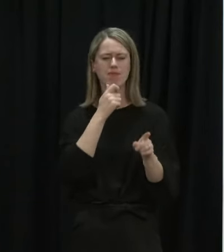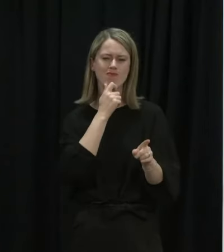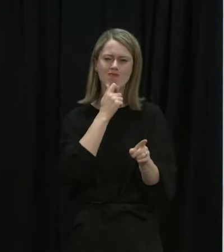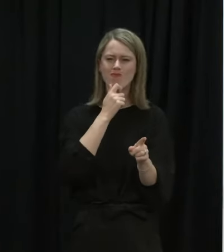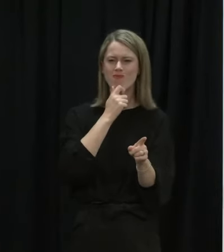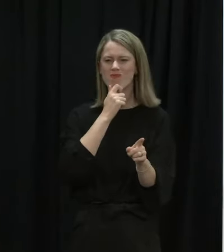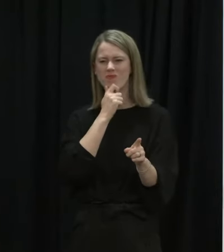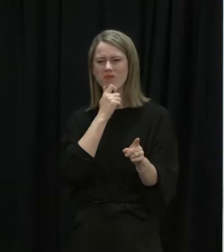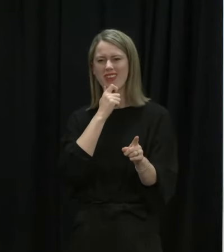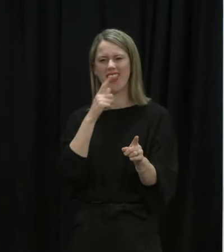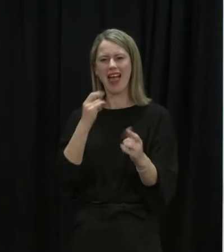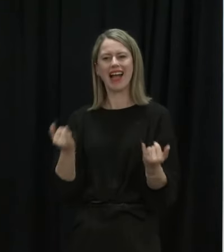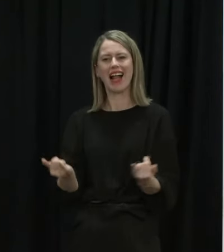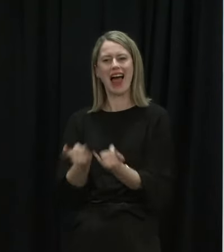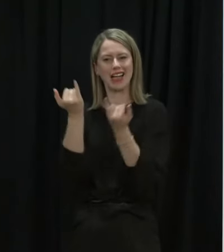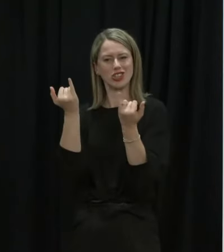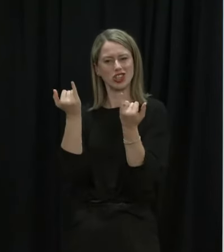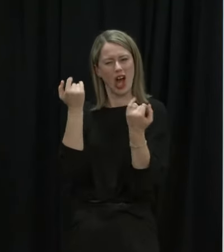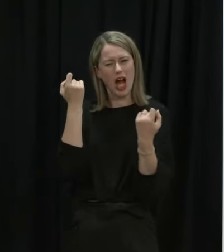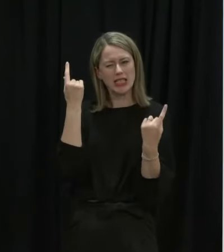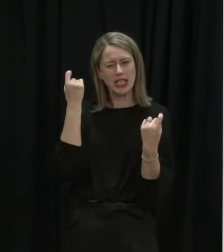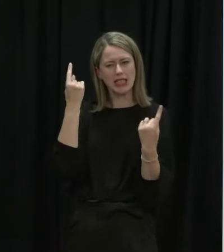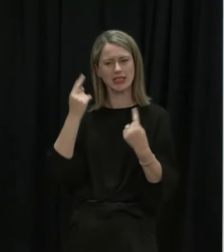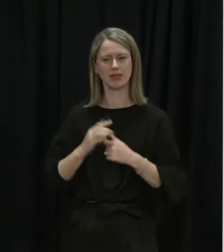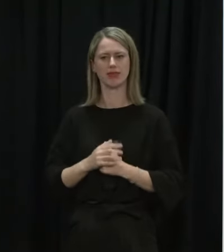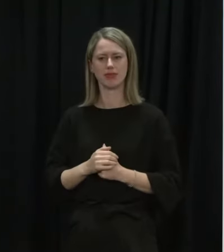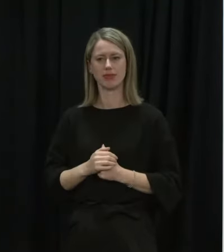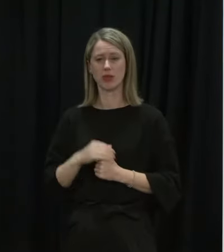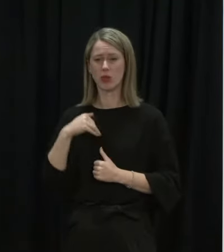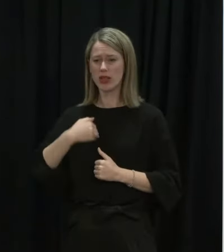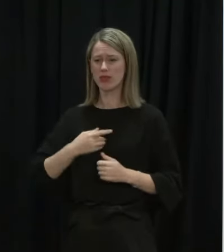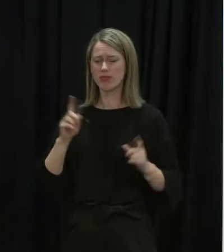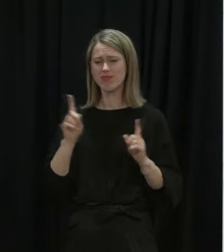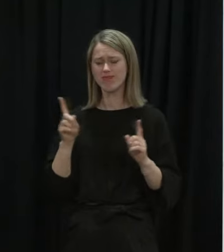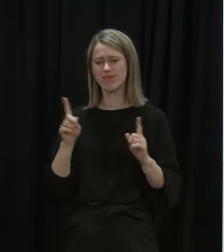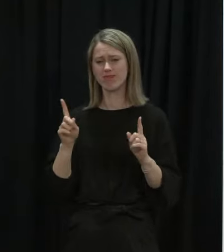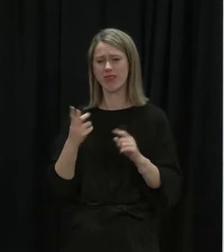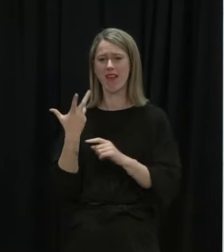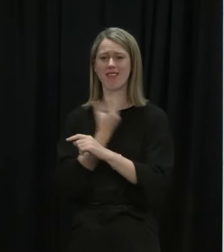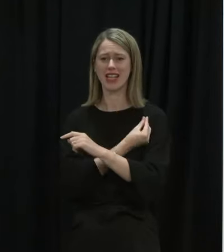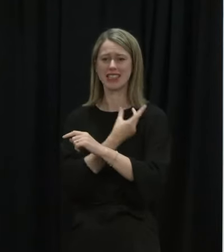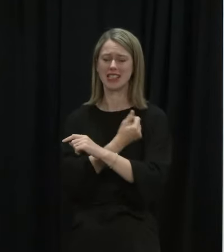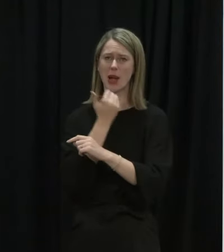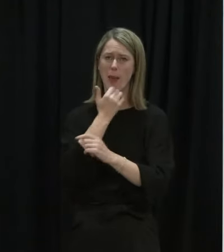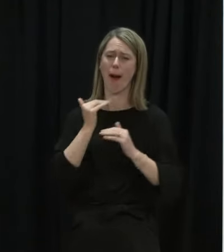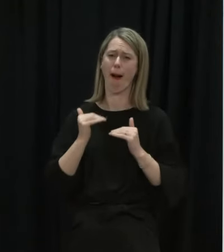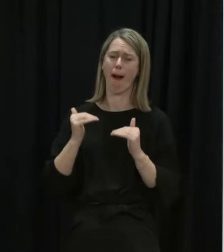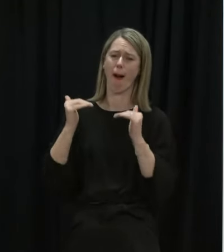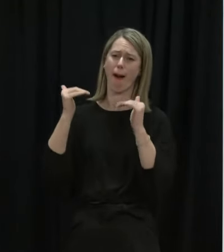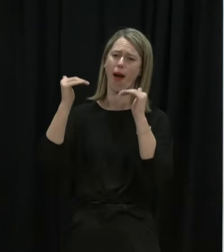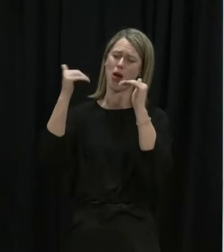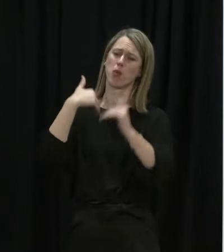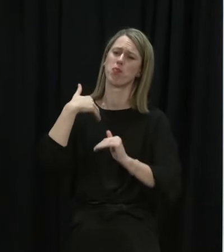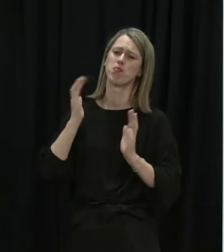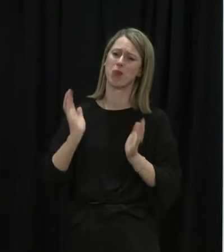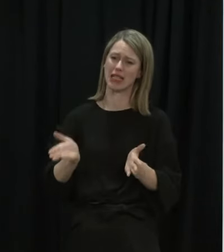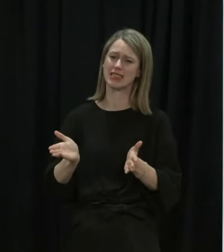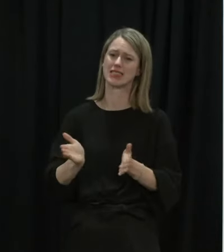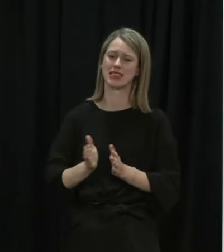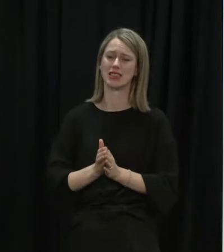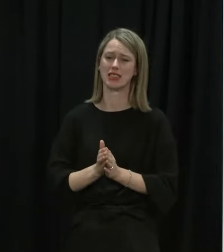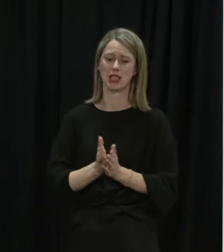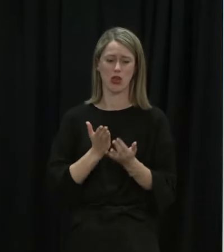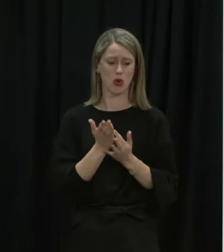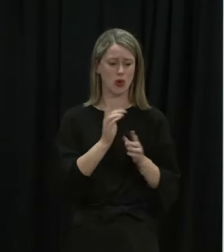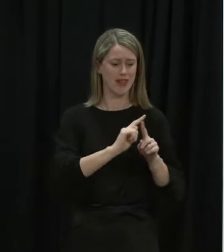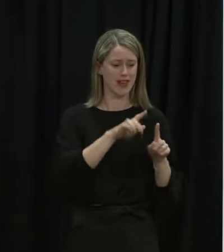a somewhat contradictory position what we need here is to get vaccination rates as high as we possibly can across